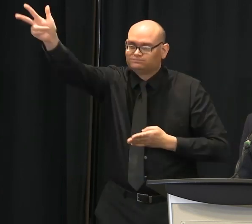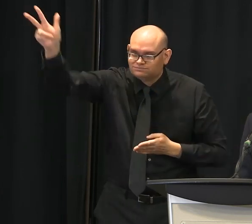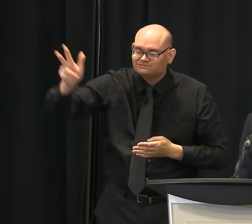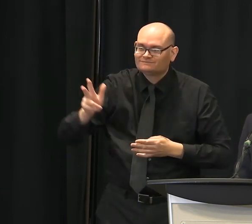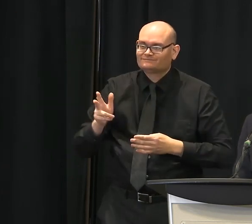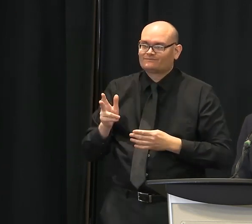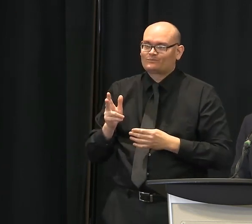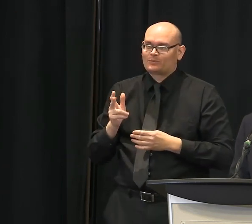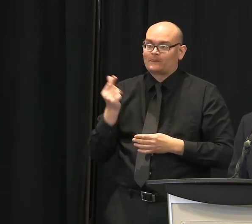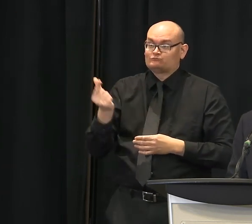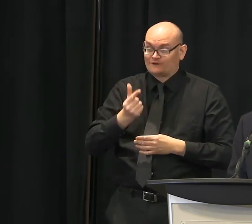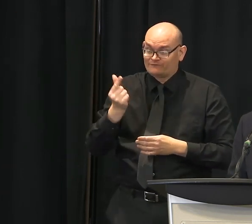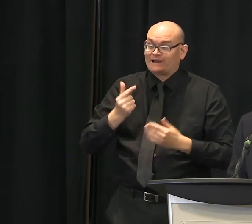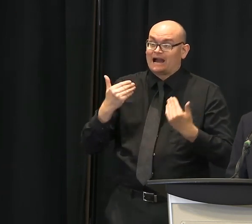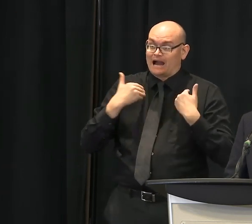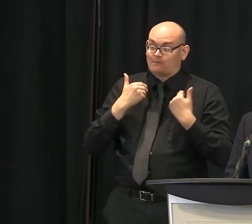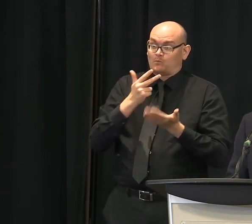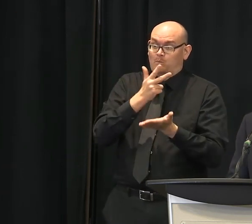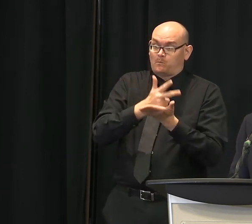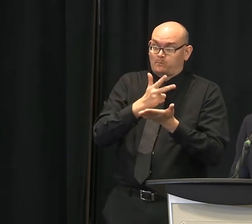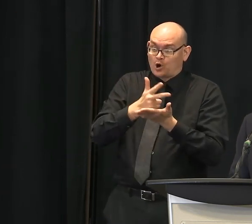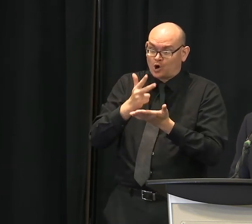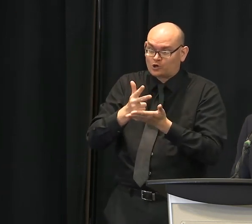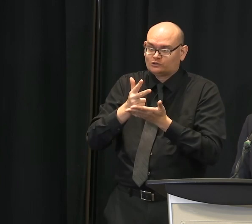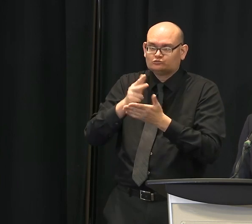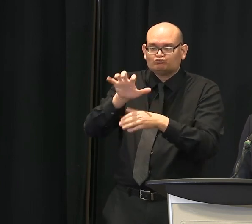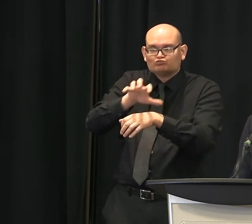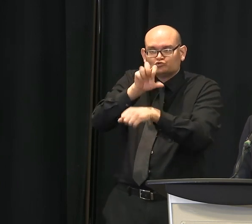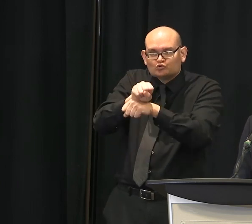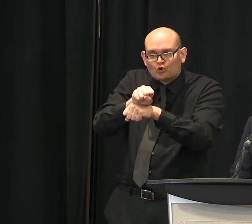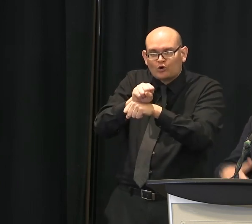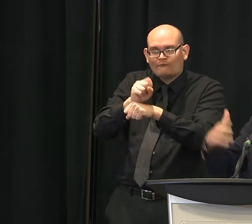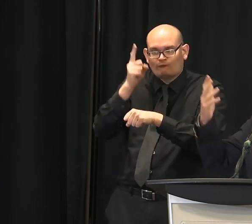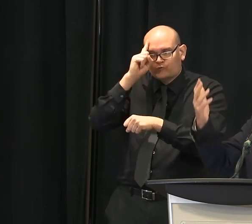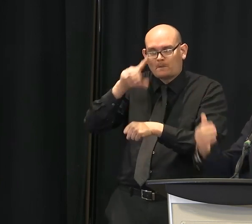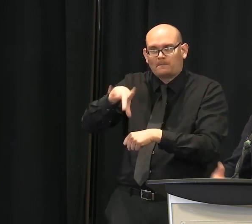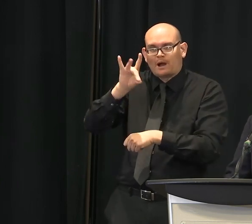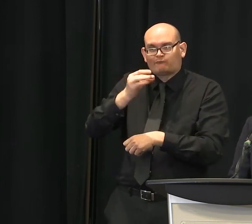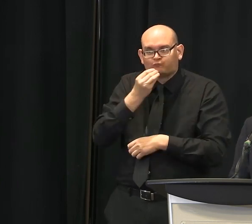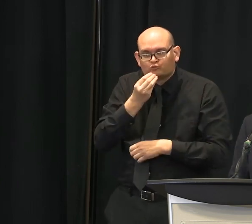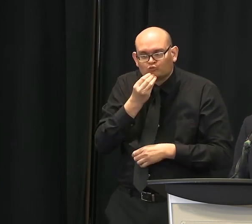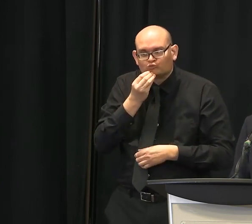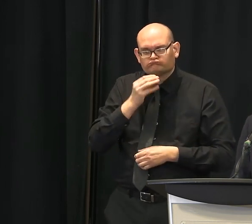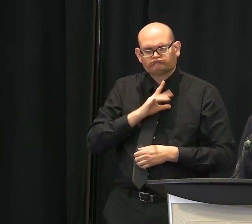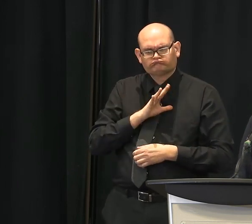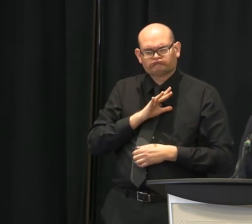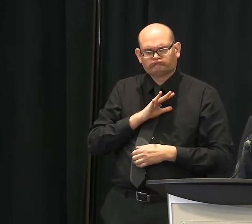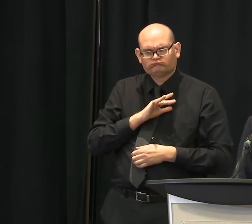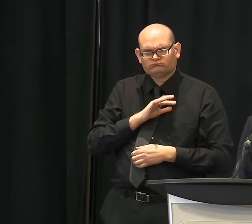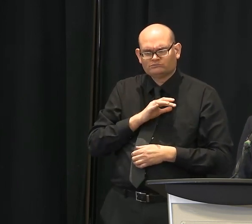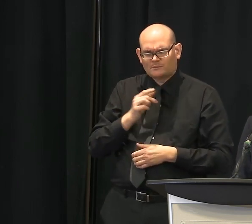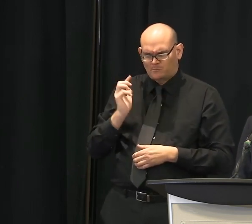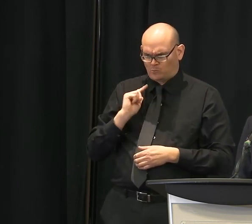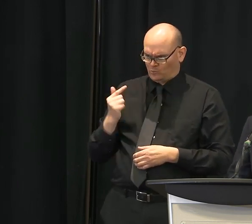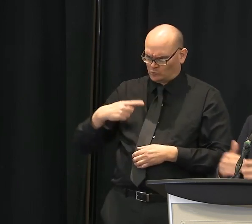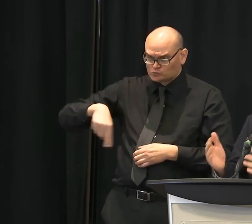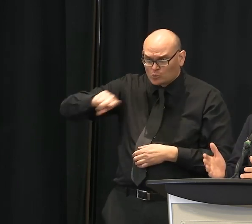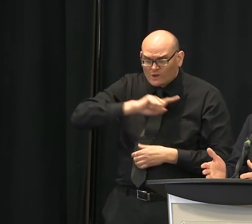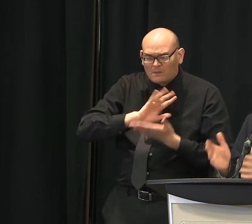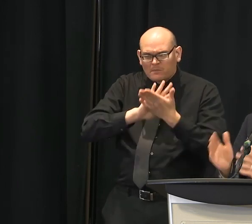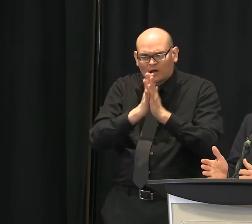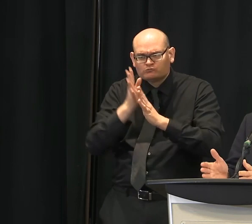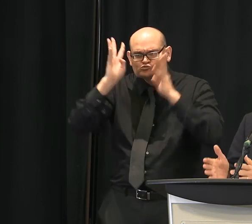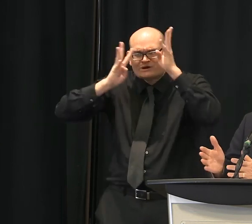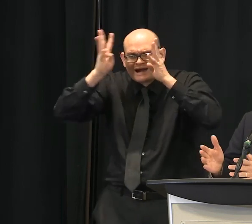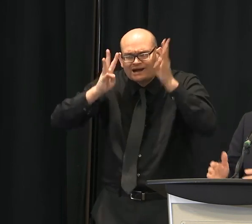one example of how things will change in the future, and that's good. We'll probably continue to have, maybe into the future, my guess, parking